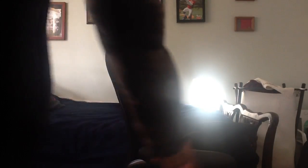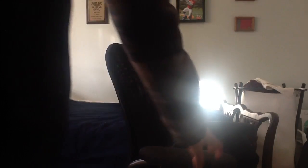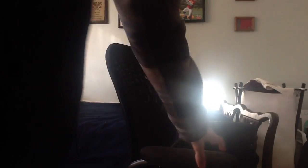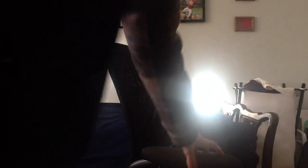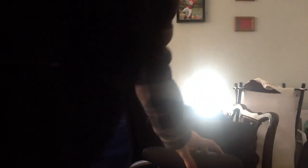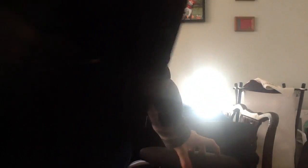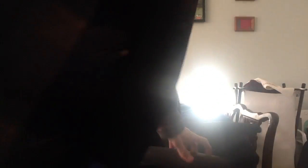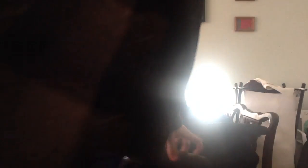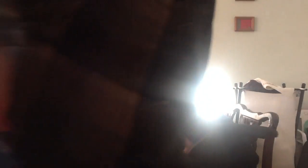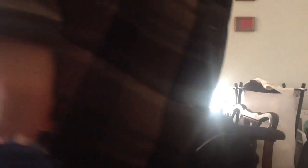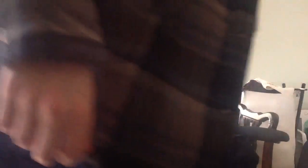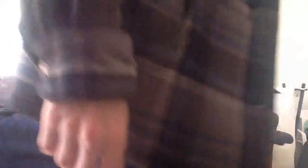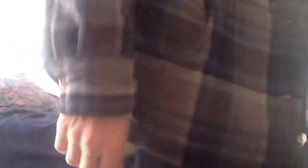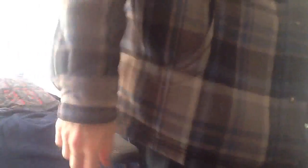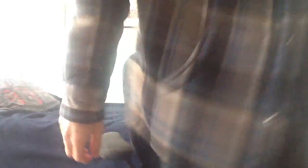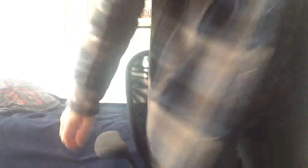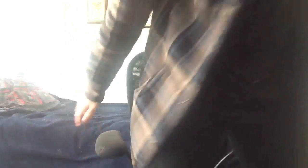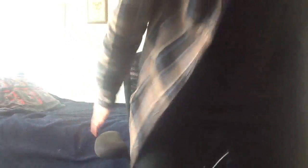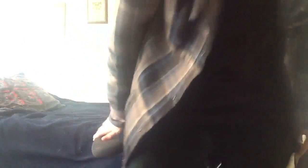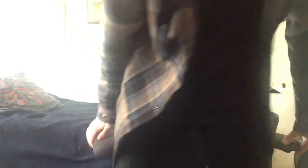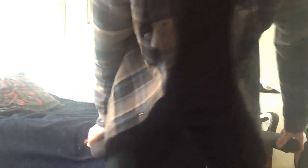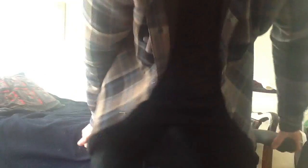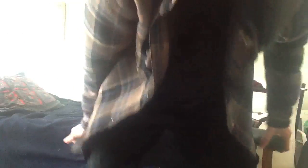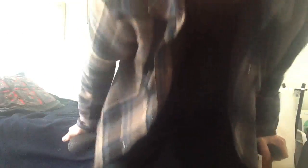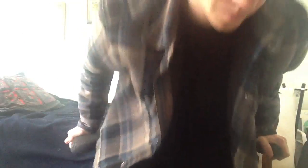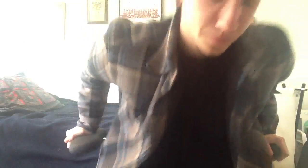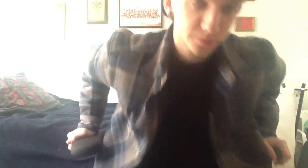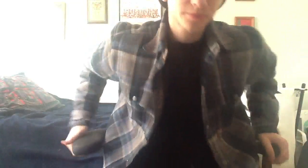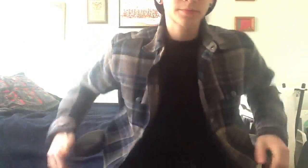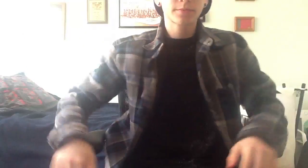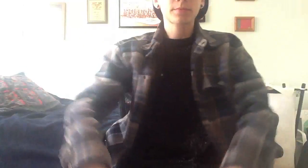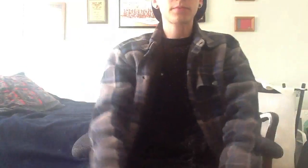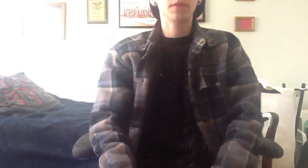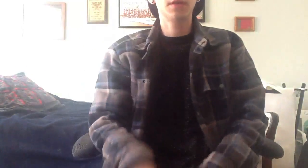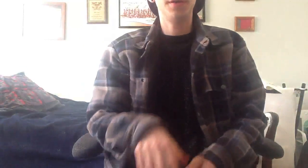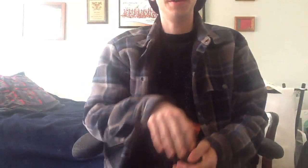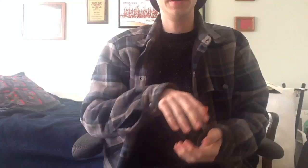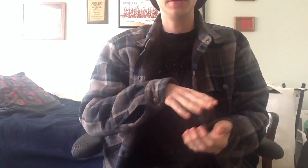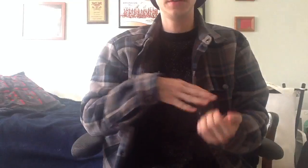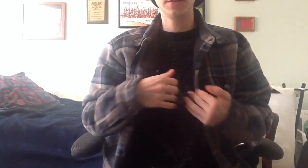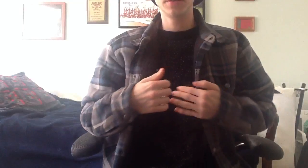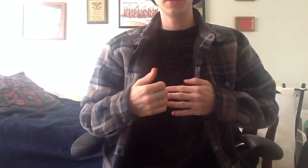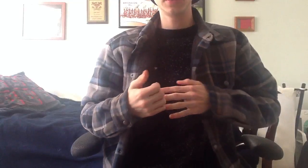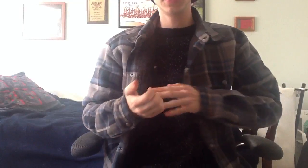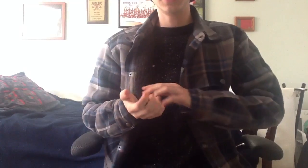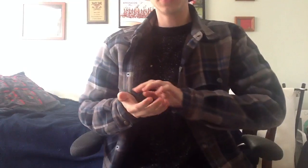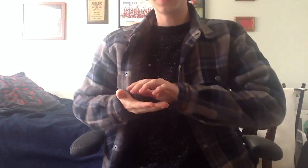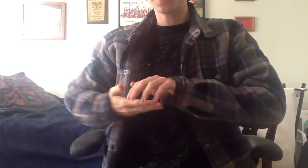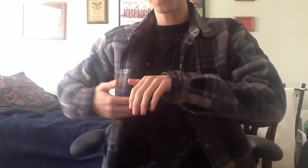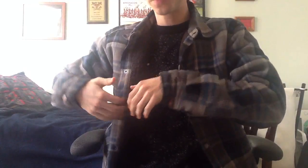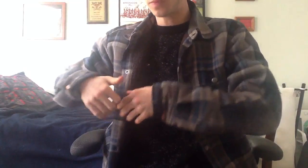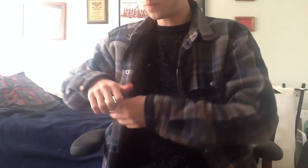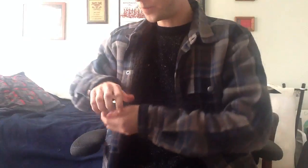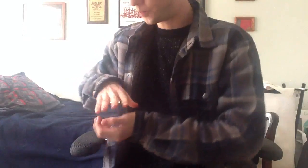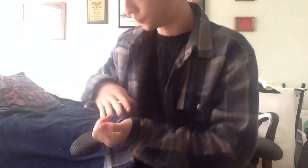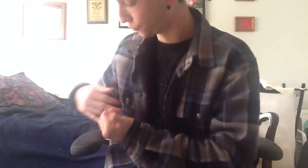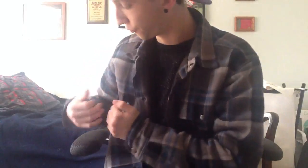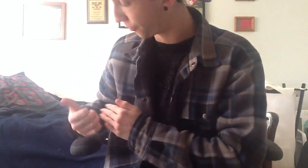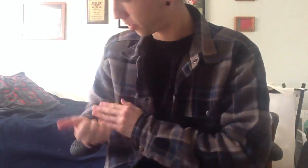Ah, looking around glass, my future is in the past I'm rearranging my life, I'm single and now I laugh All of the moments we